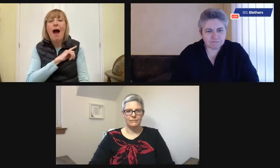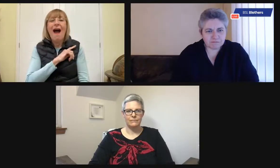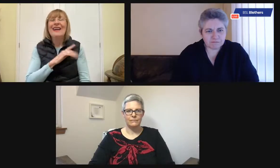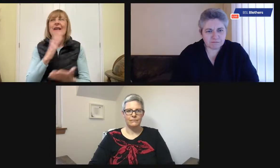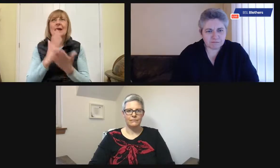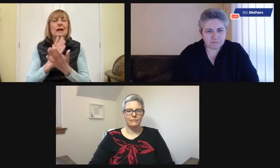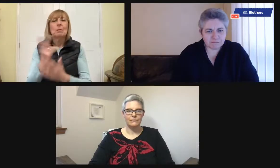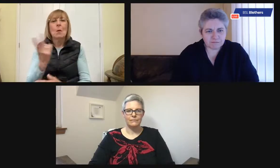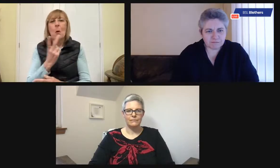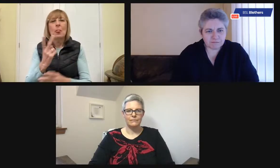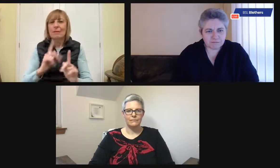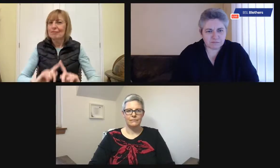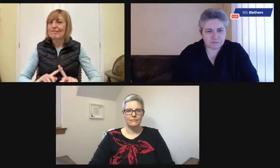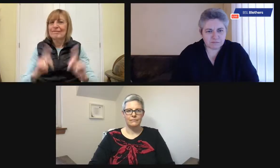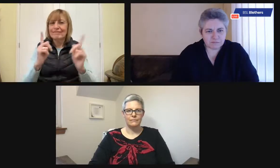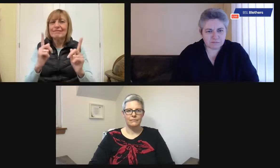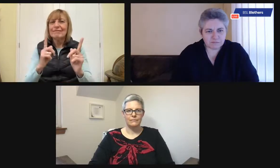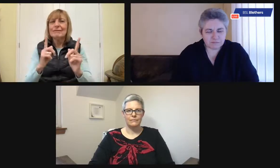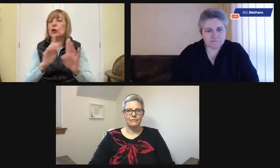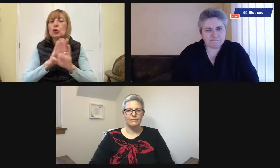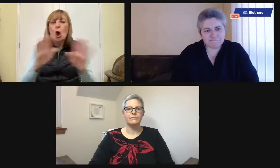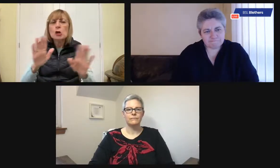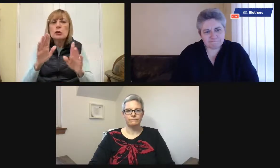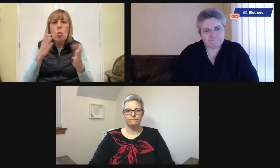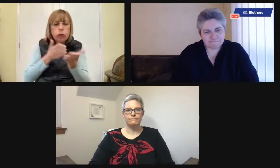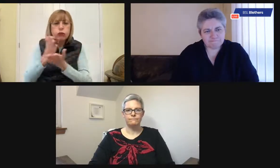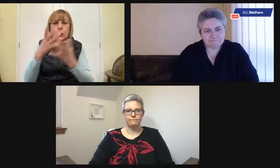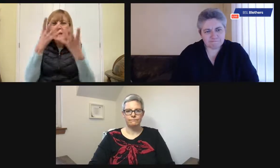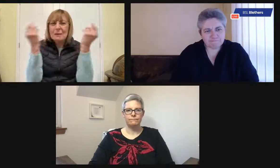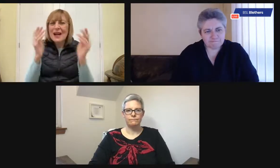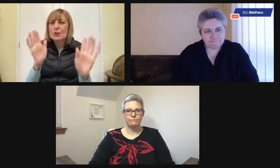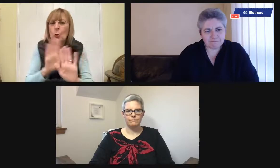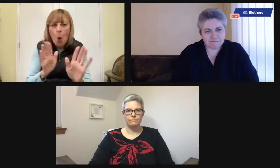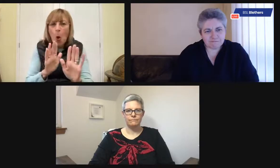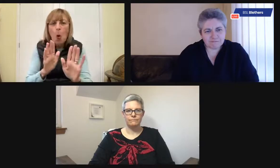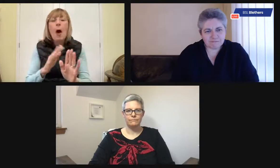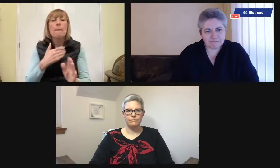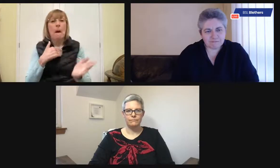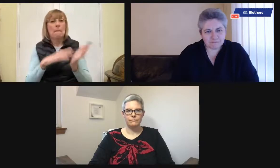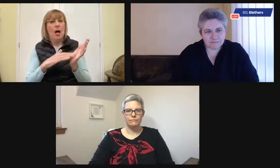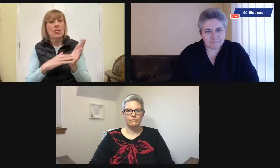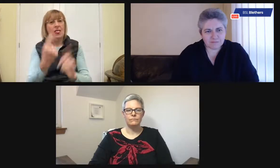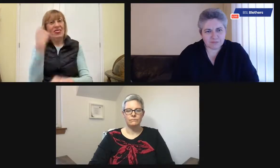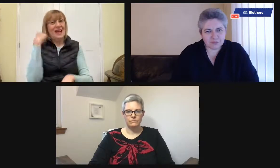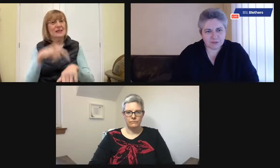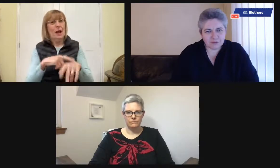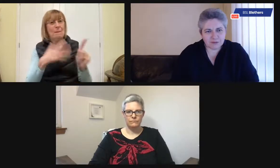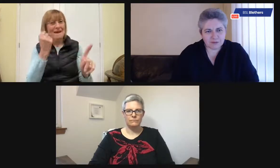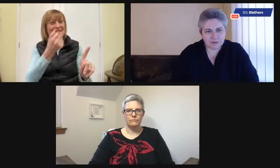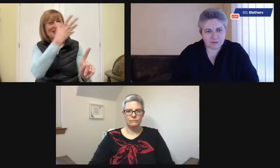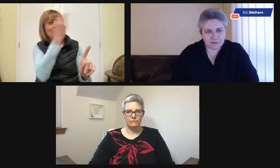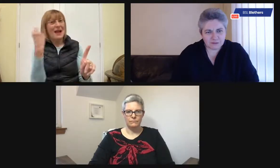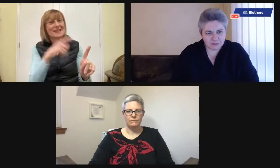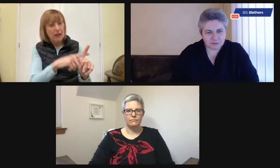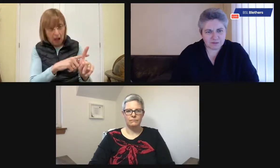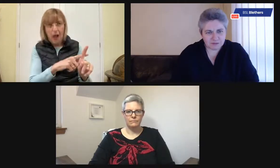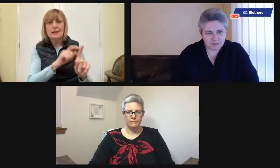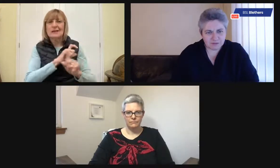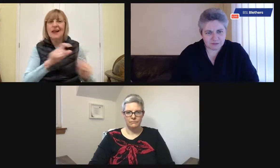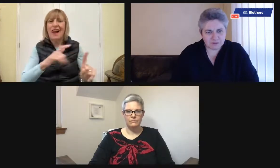dementia. But what was interesting was they both had very different journeys, not only for dementia,